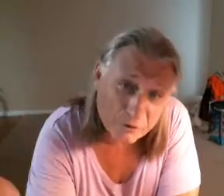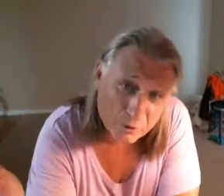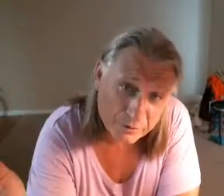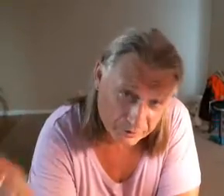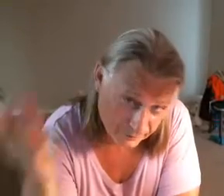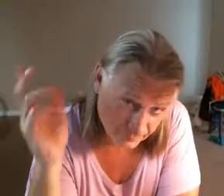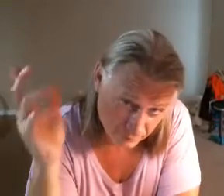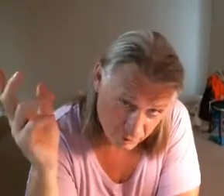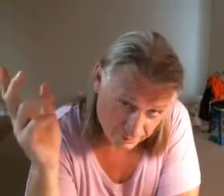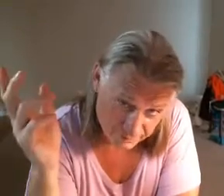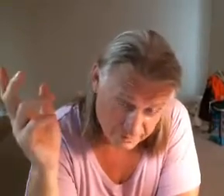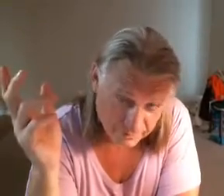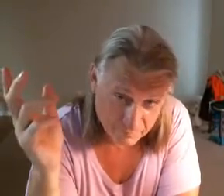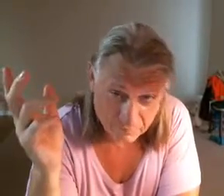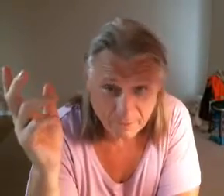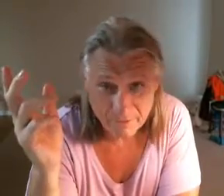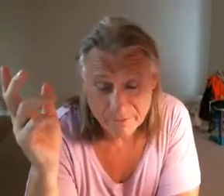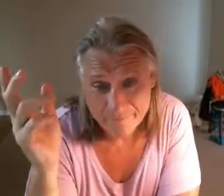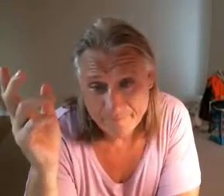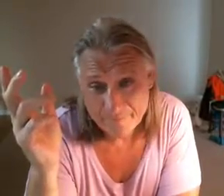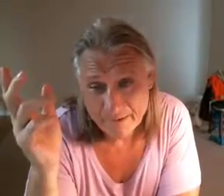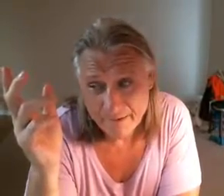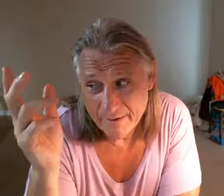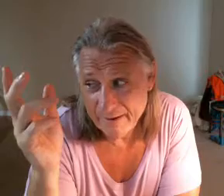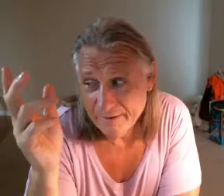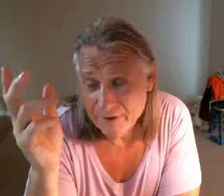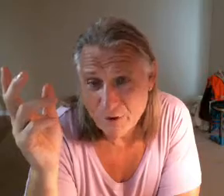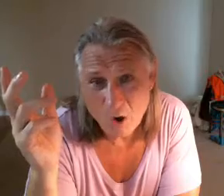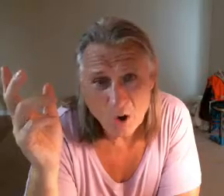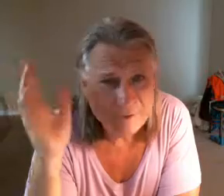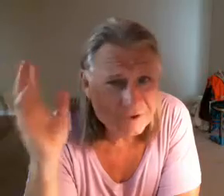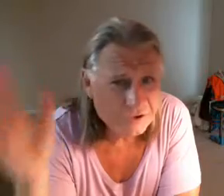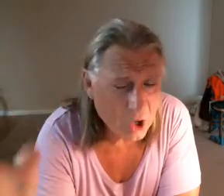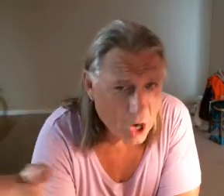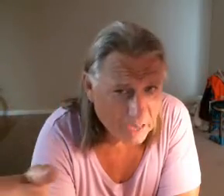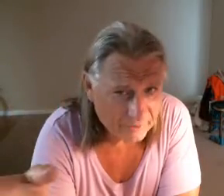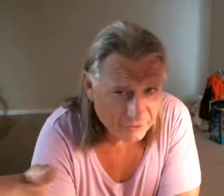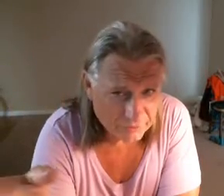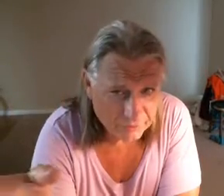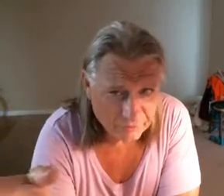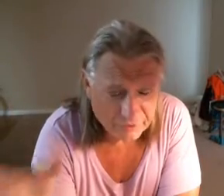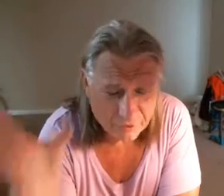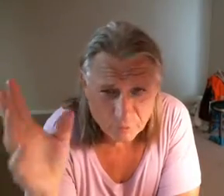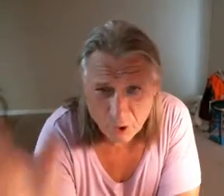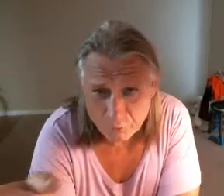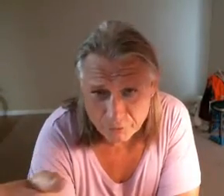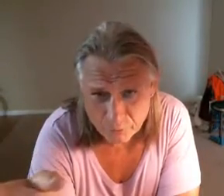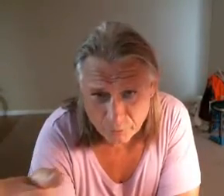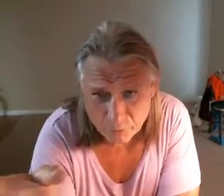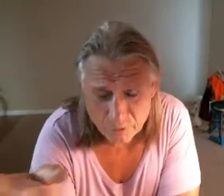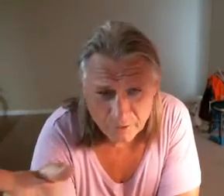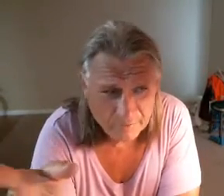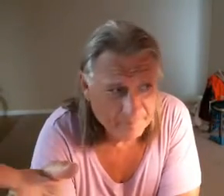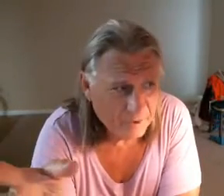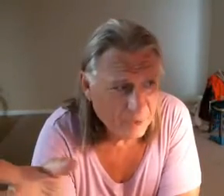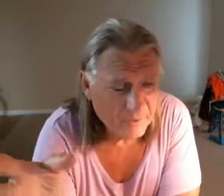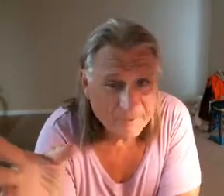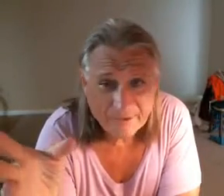doing this for a long time okay and you know all these doctors that you go to you know they think